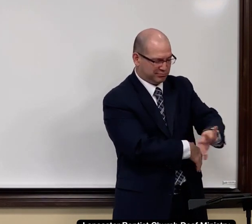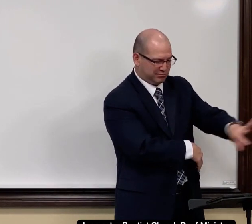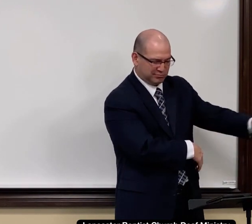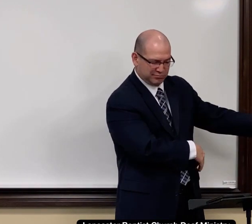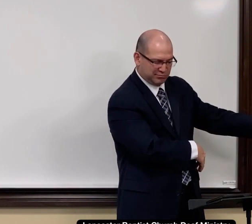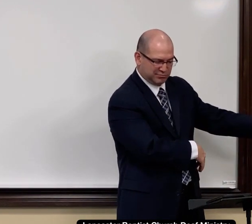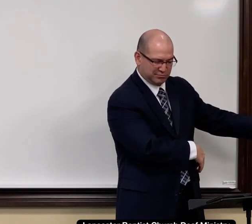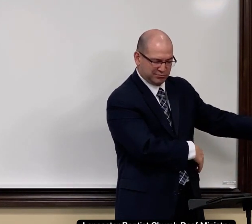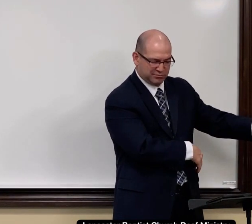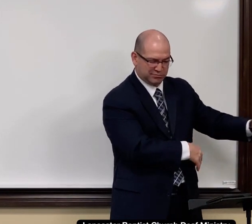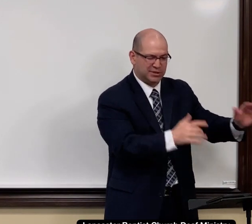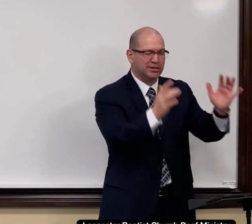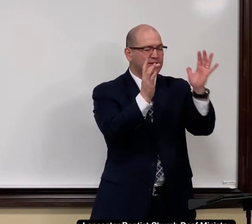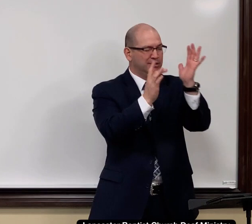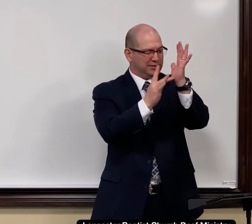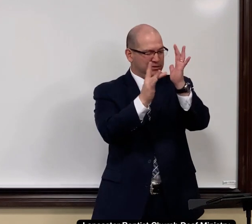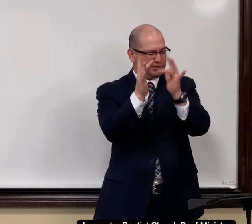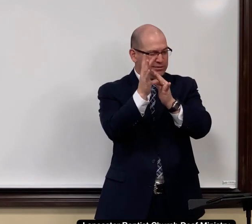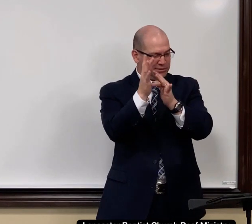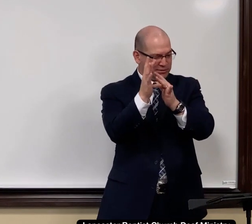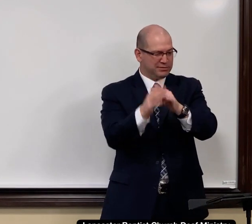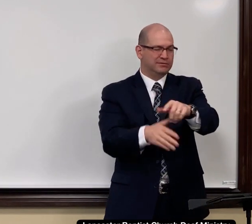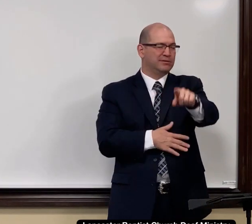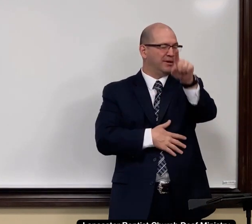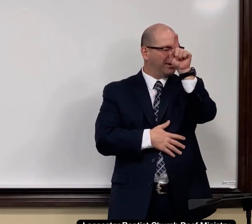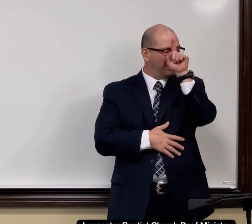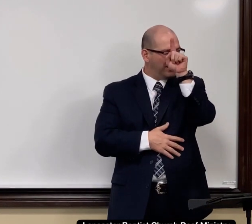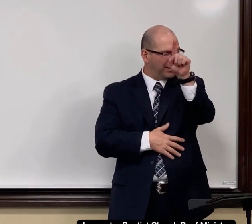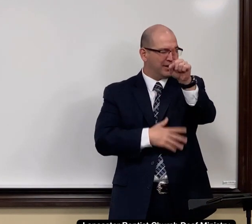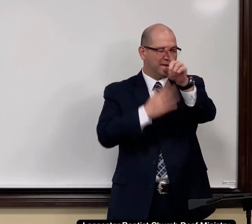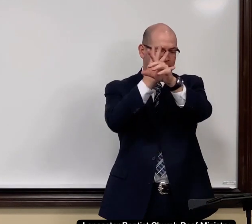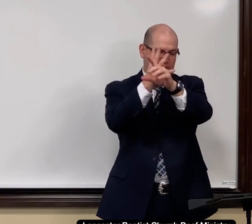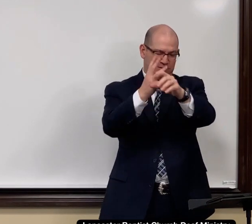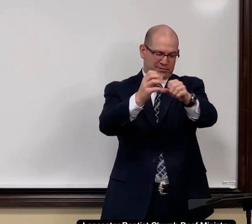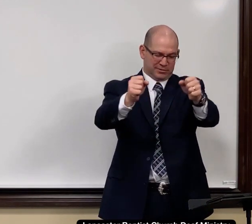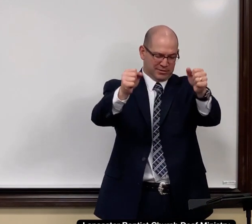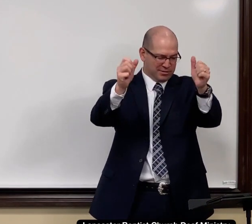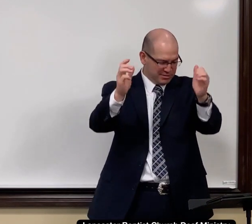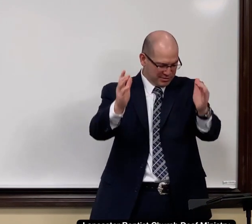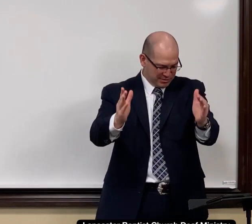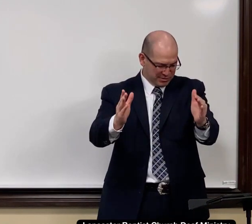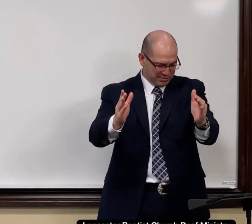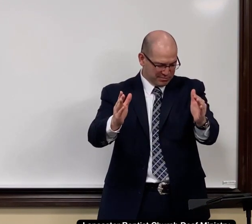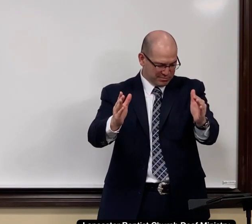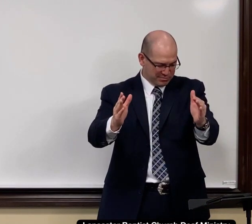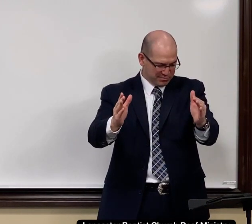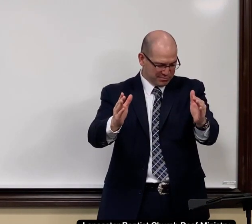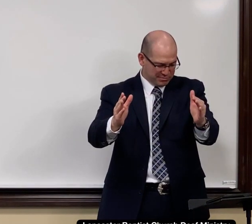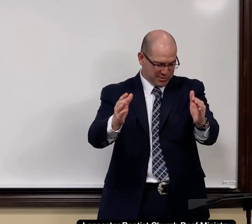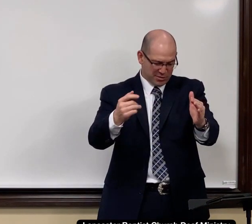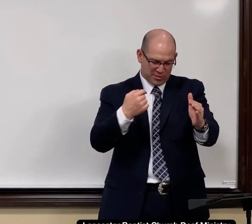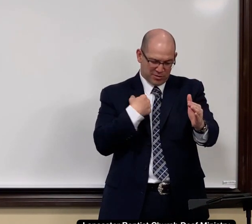None of that can save a person. Only Jesus. Only he can save us. He is our only savior.